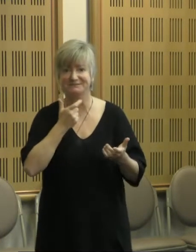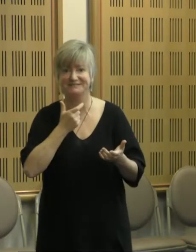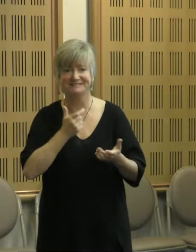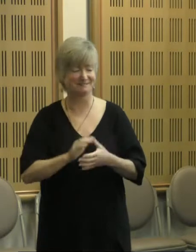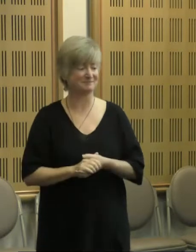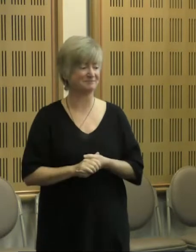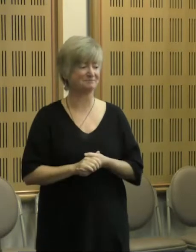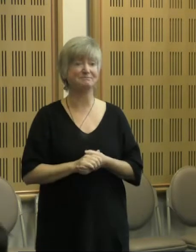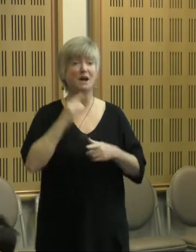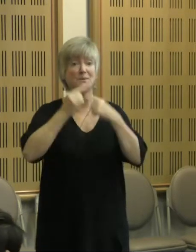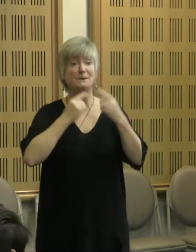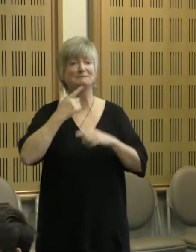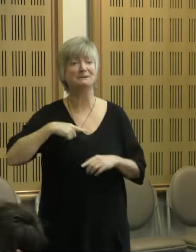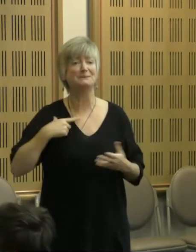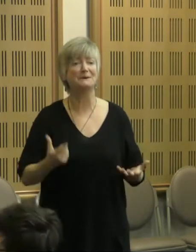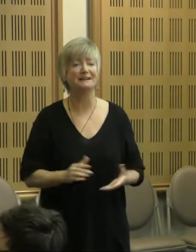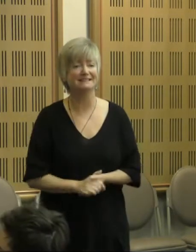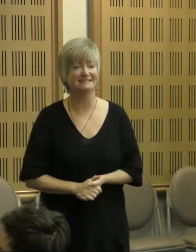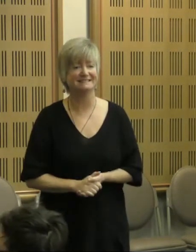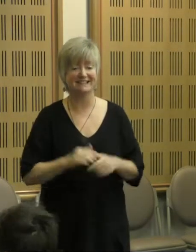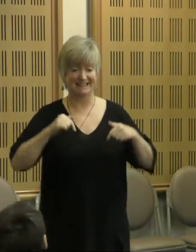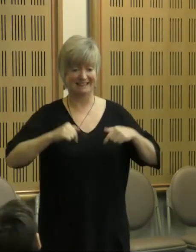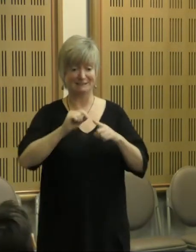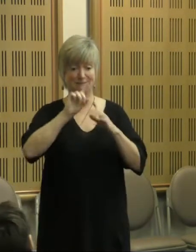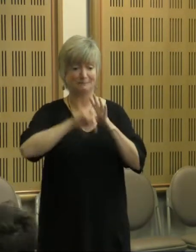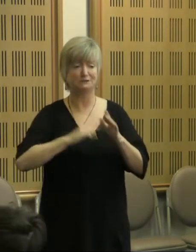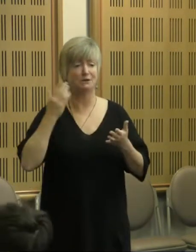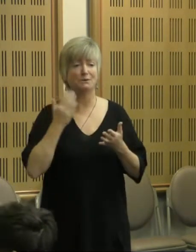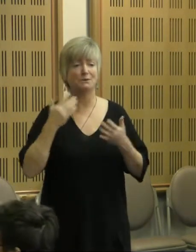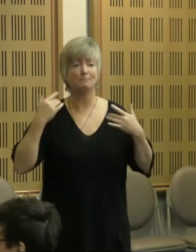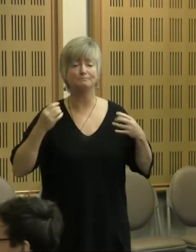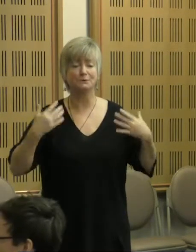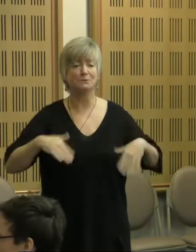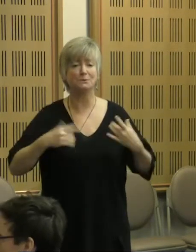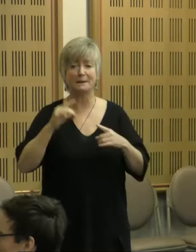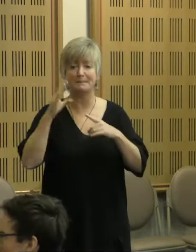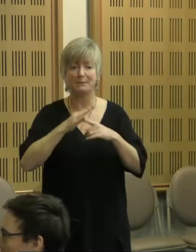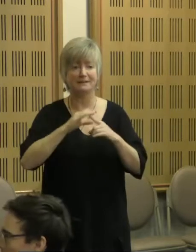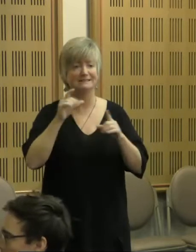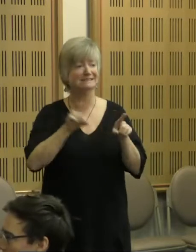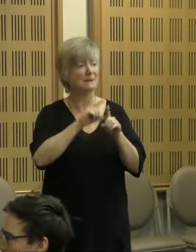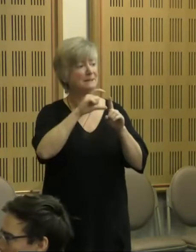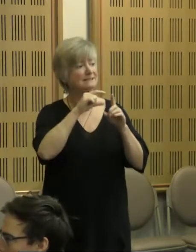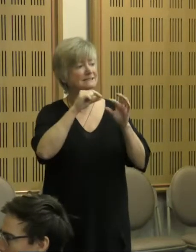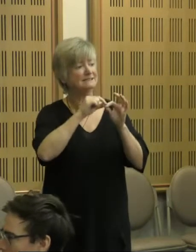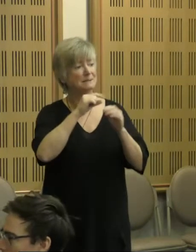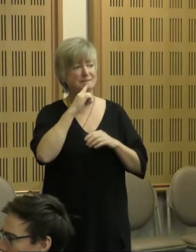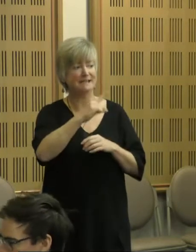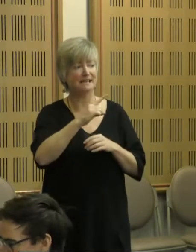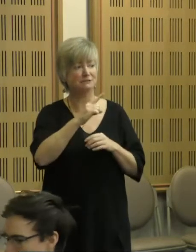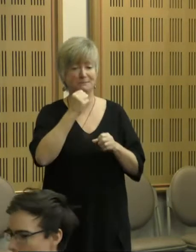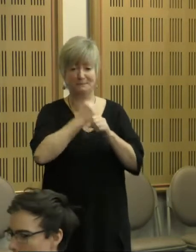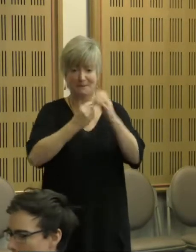Now, I'll explain why. This project's really important to, as Deb said, to create the opportunity to do